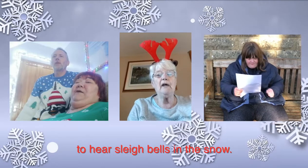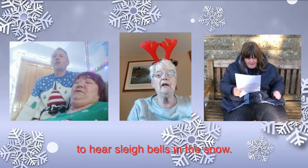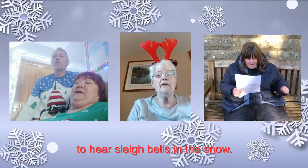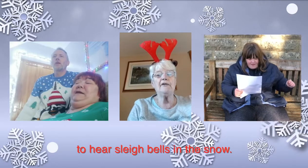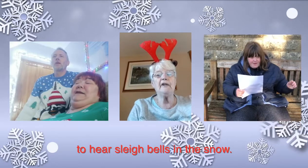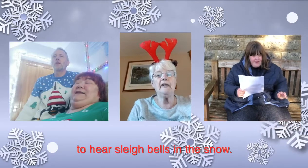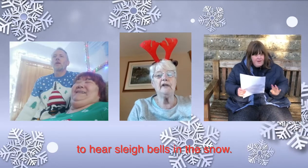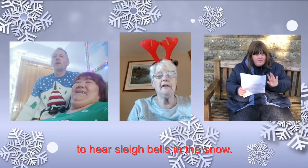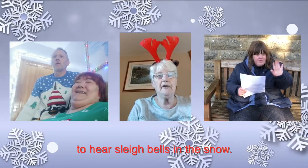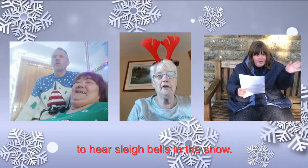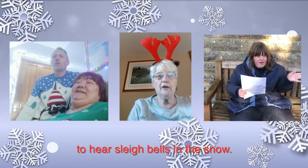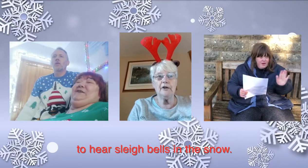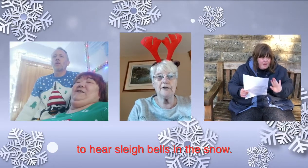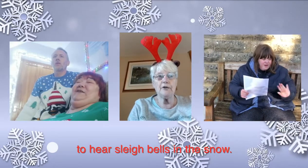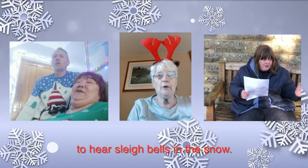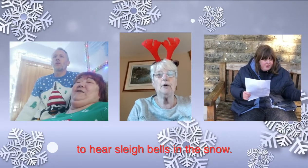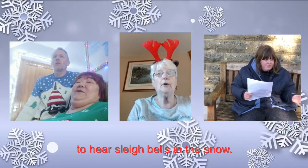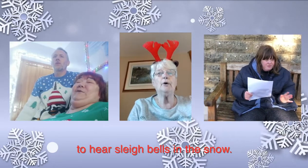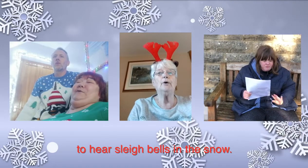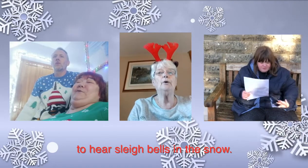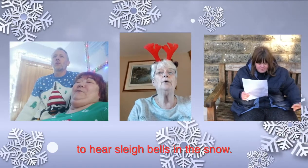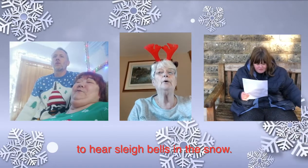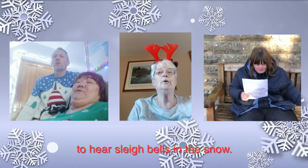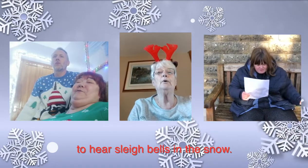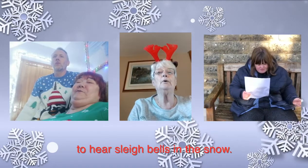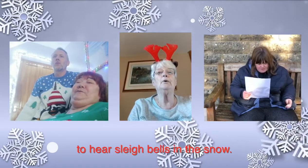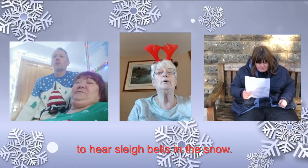felt in that snow